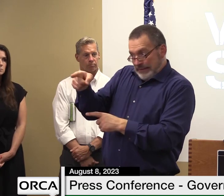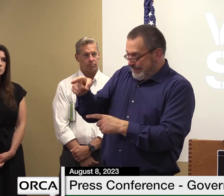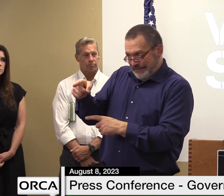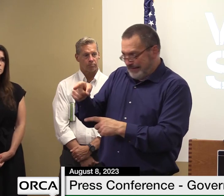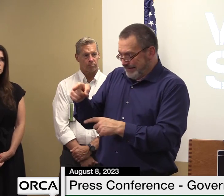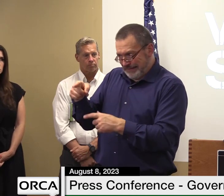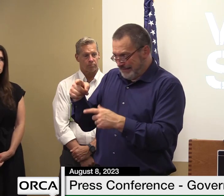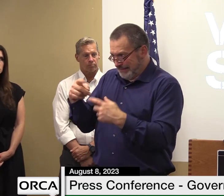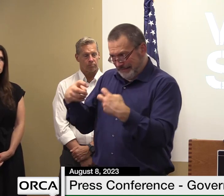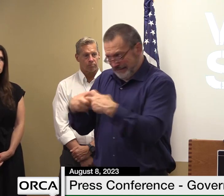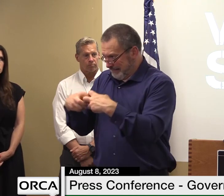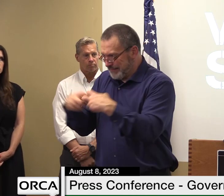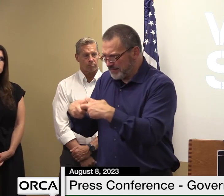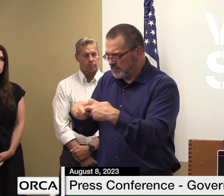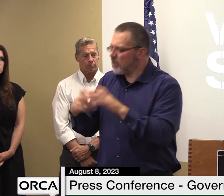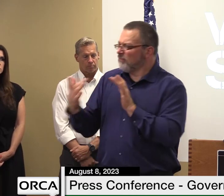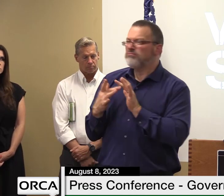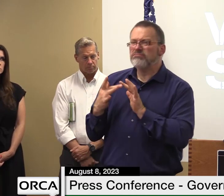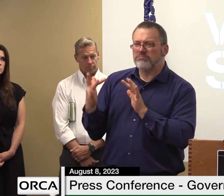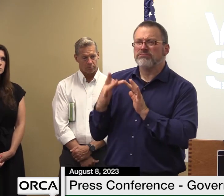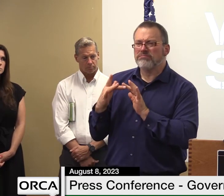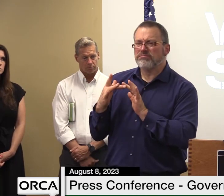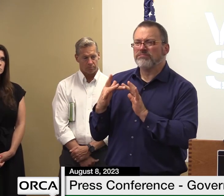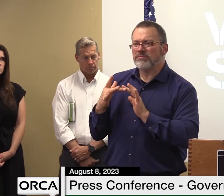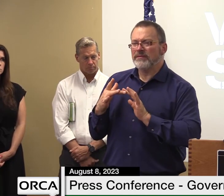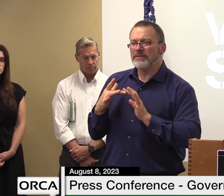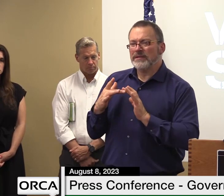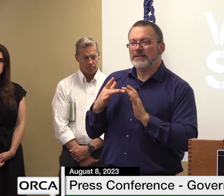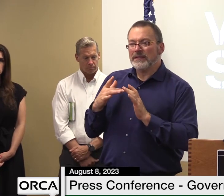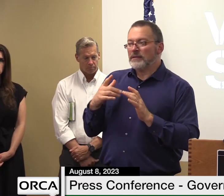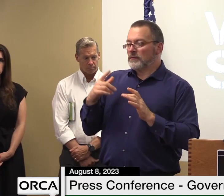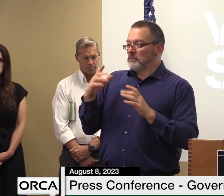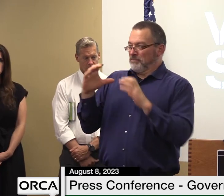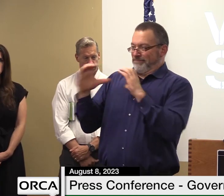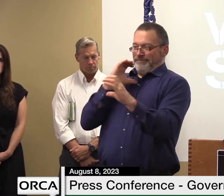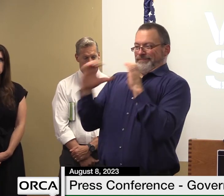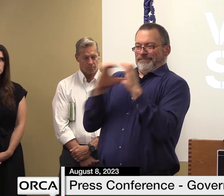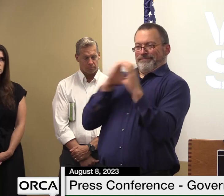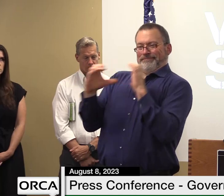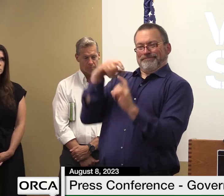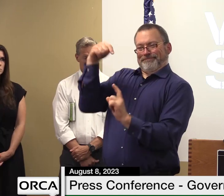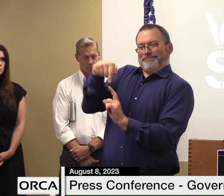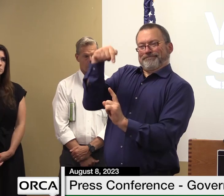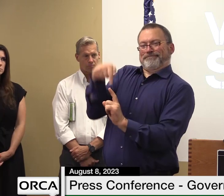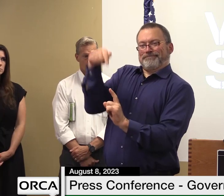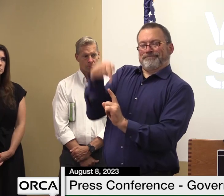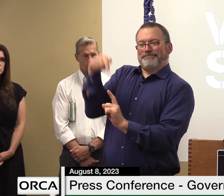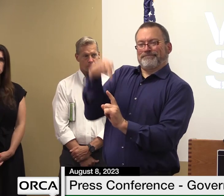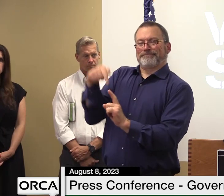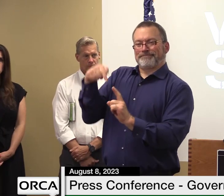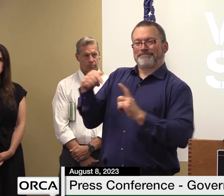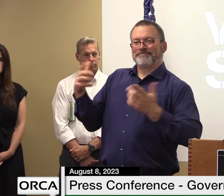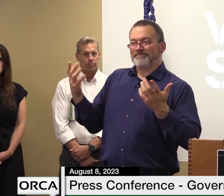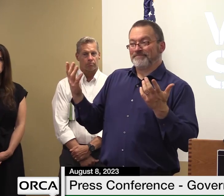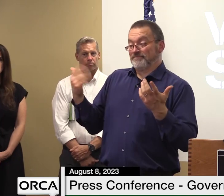they need to tell us when they were in a situation that they couldn't work their way out of we had no idea